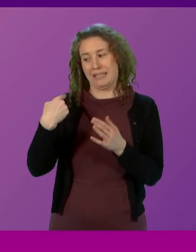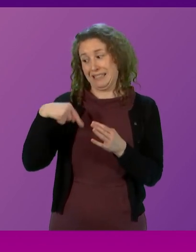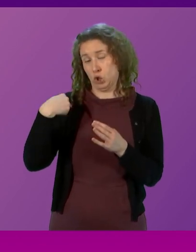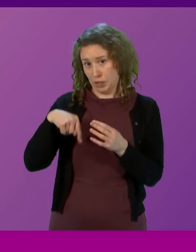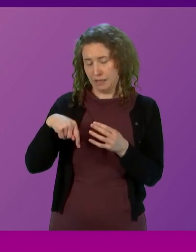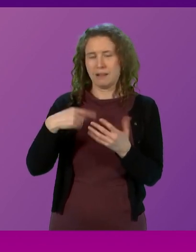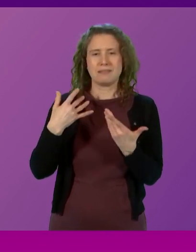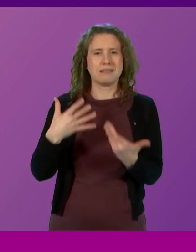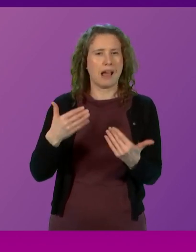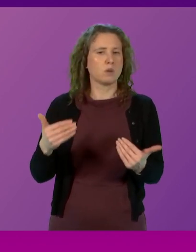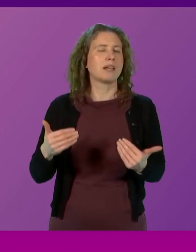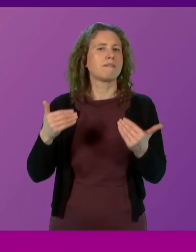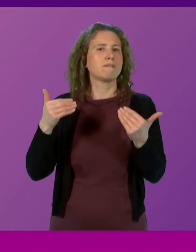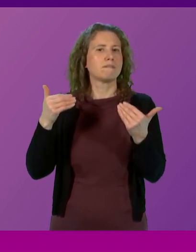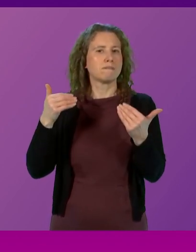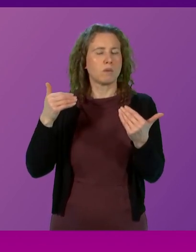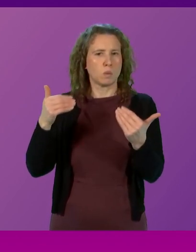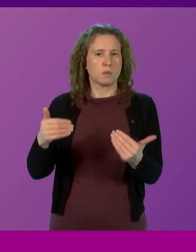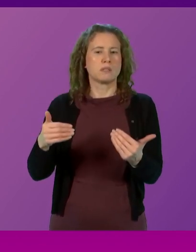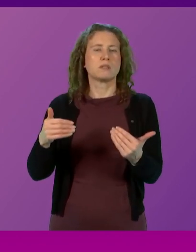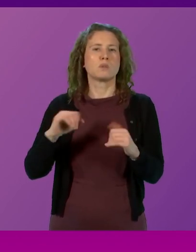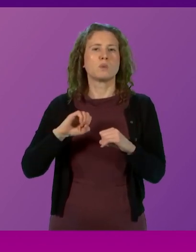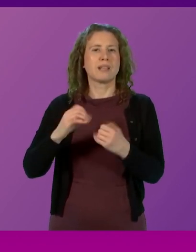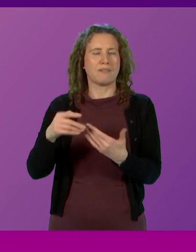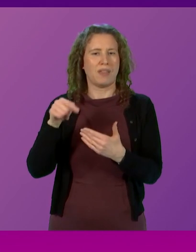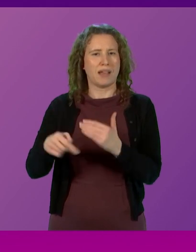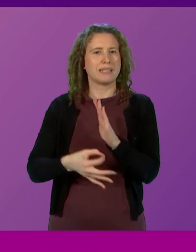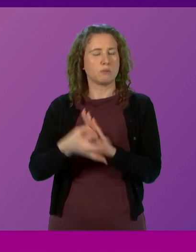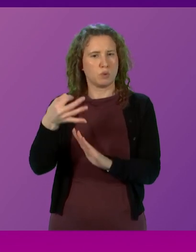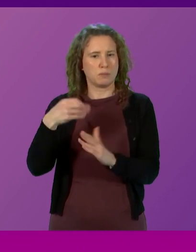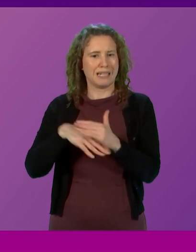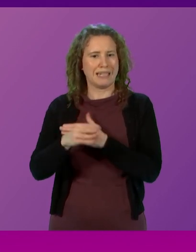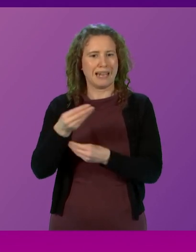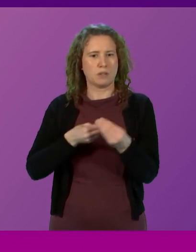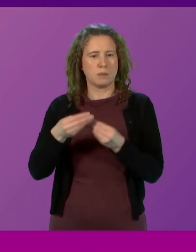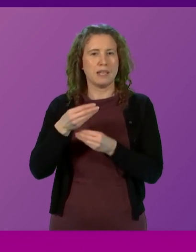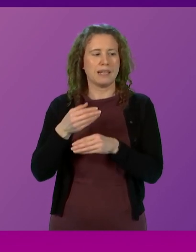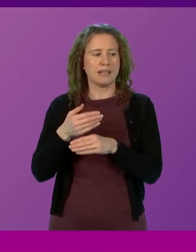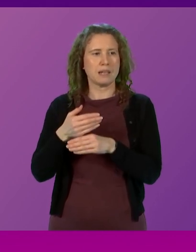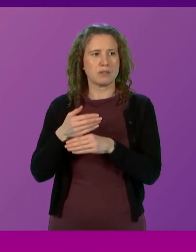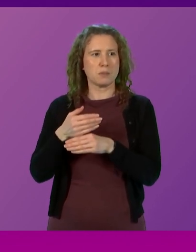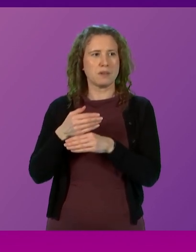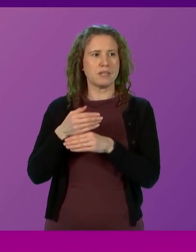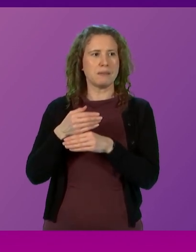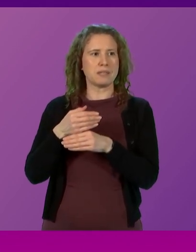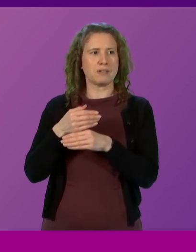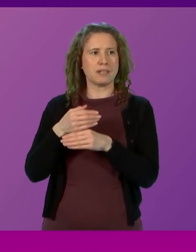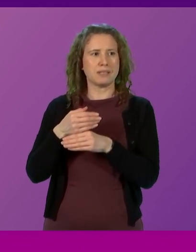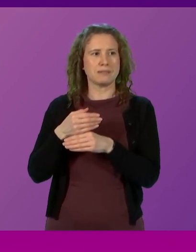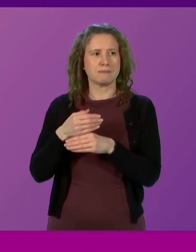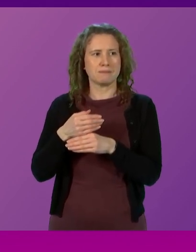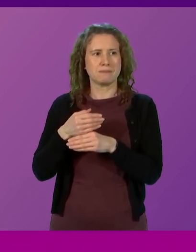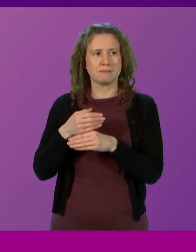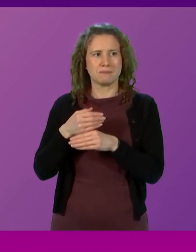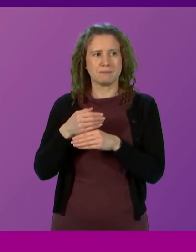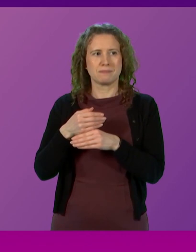and has now been taken forward to deliver that improvement in economic performance now lastly we come